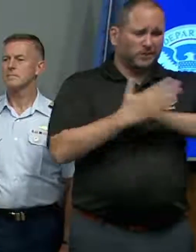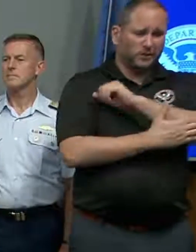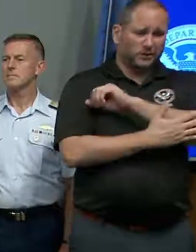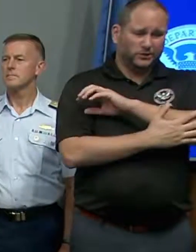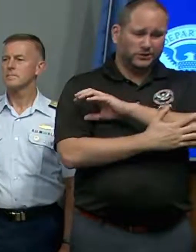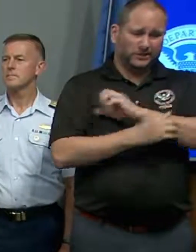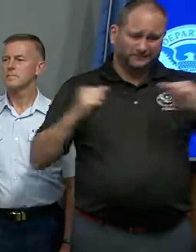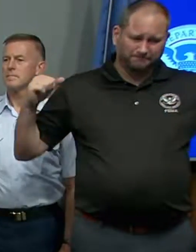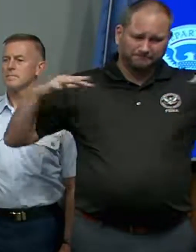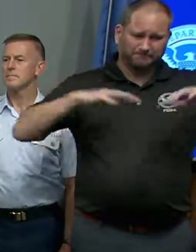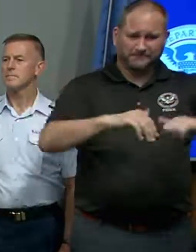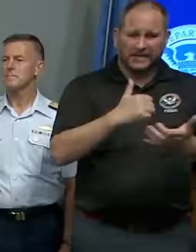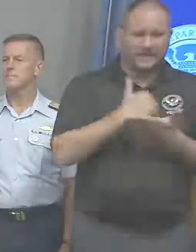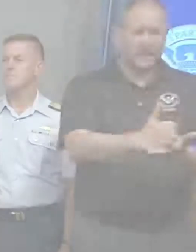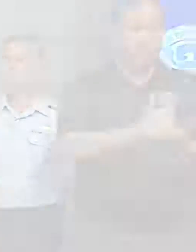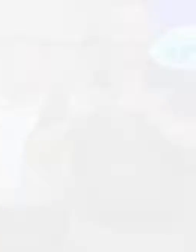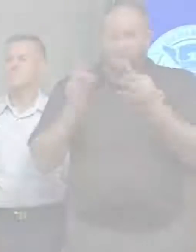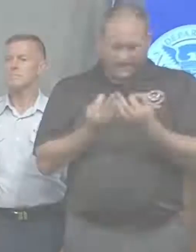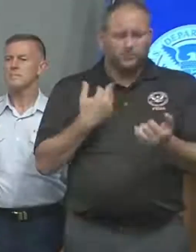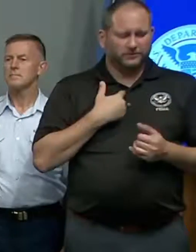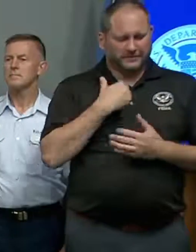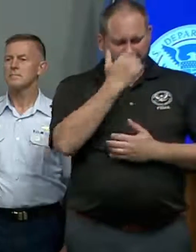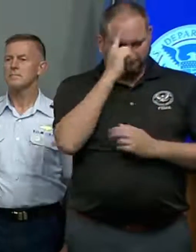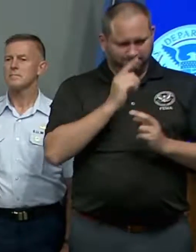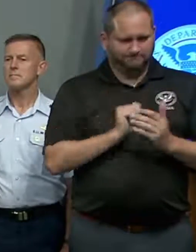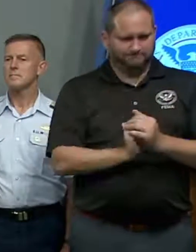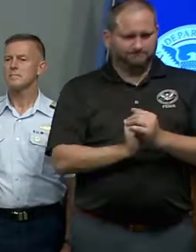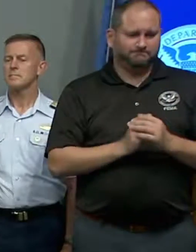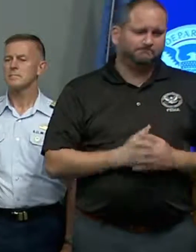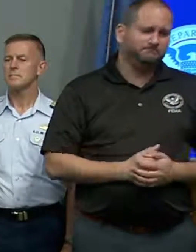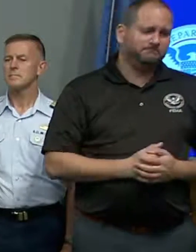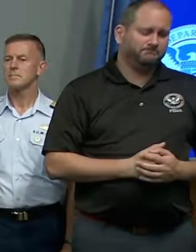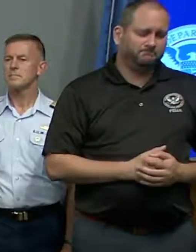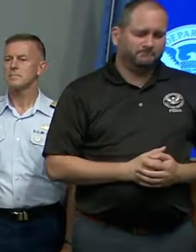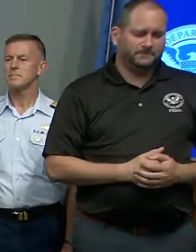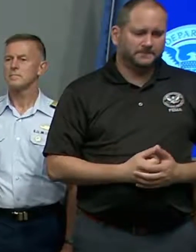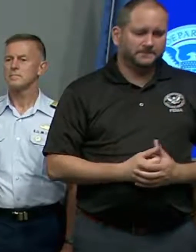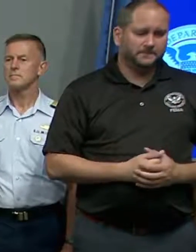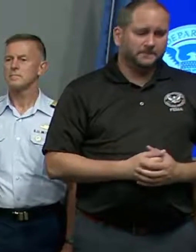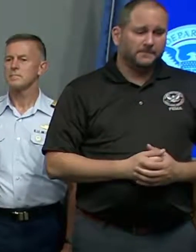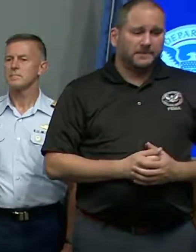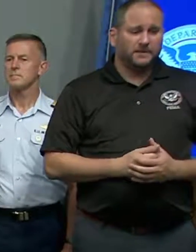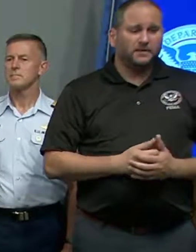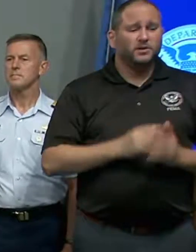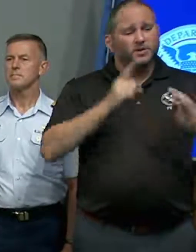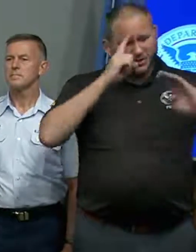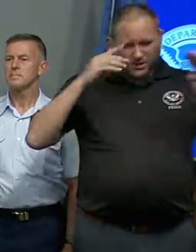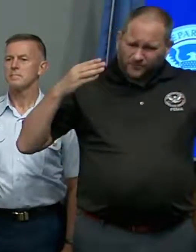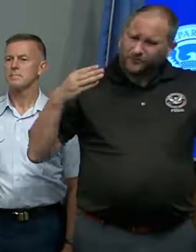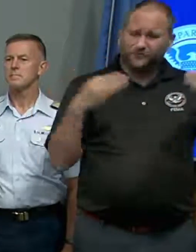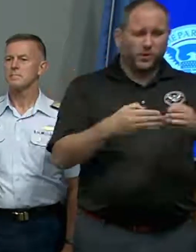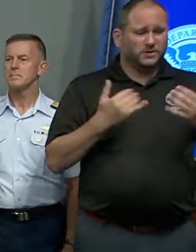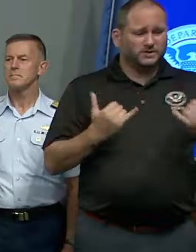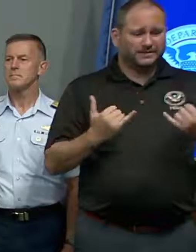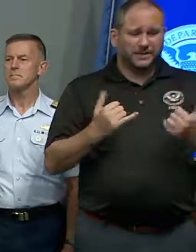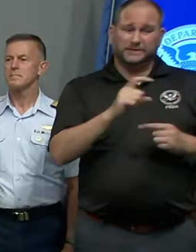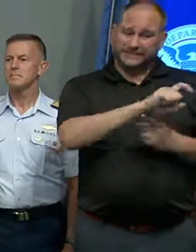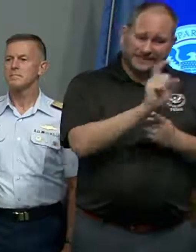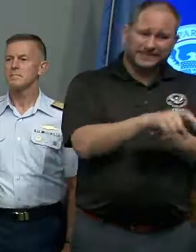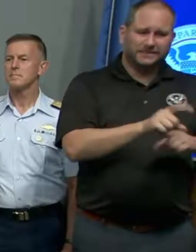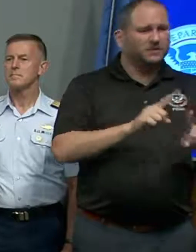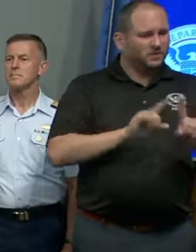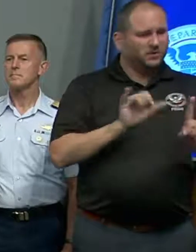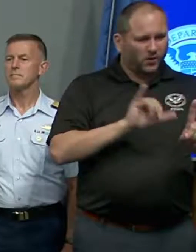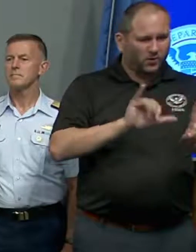to aid in response and recovery. While the focus has been understandably on Texas, we are working with the state of Louisiana